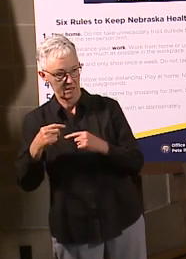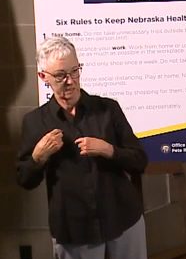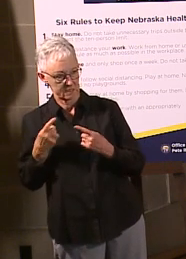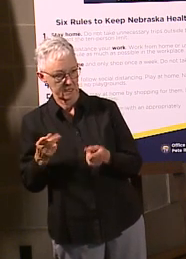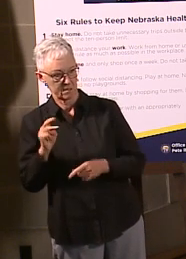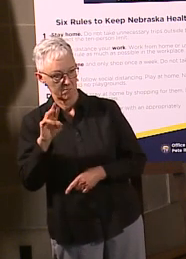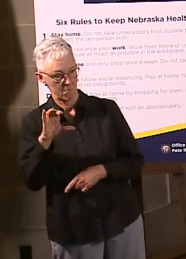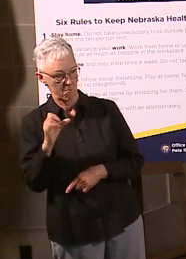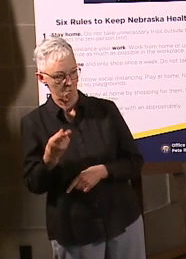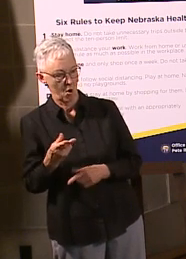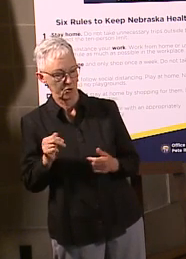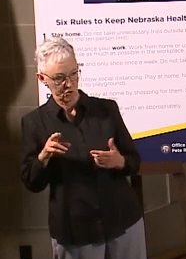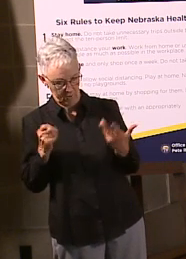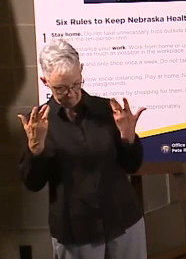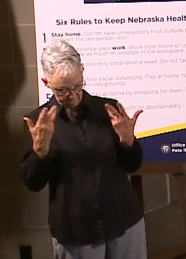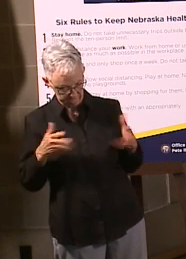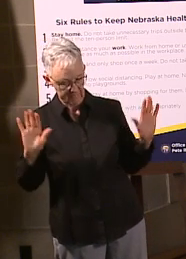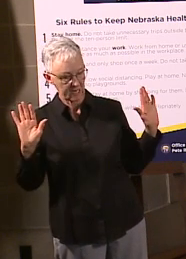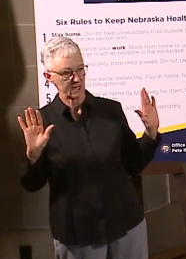70% of those are paid.